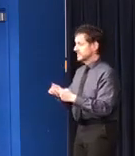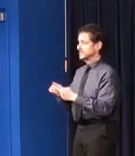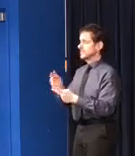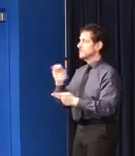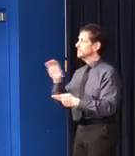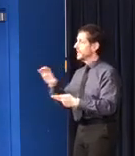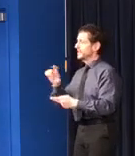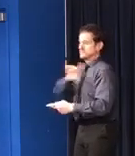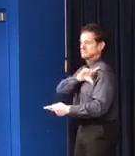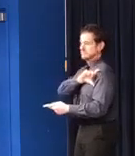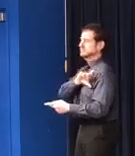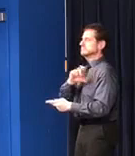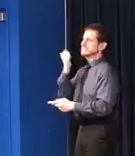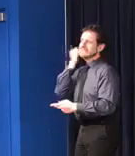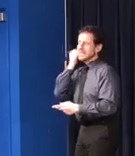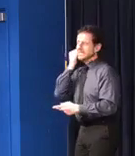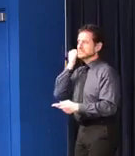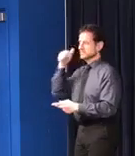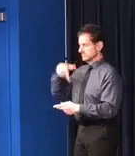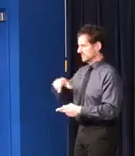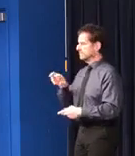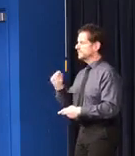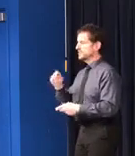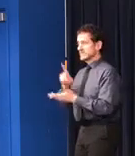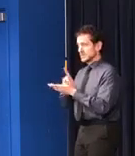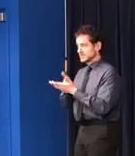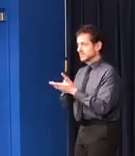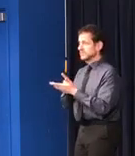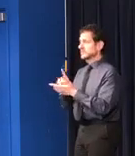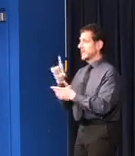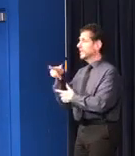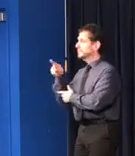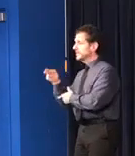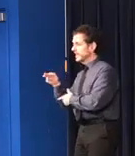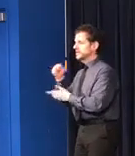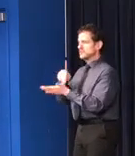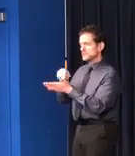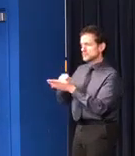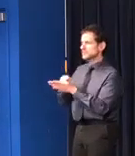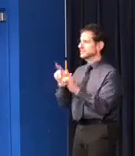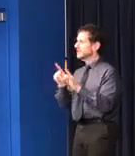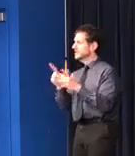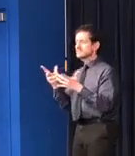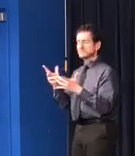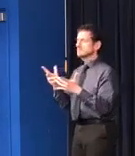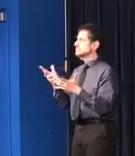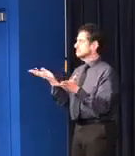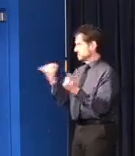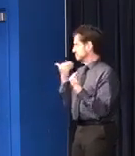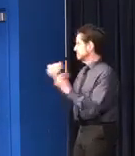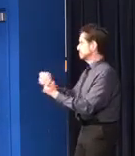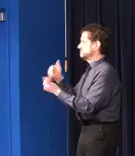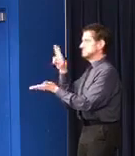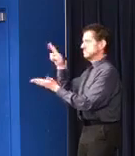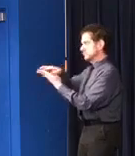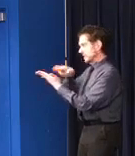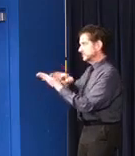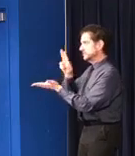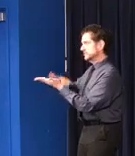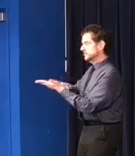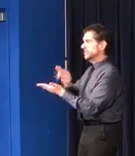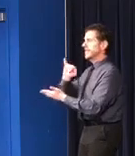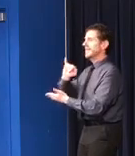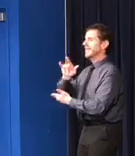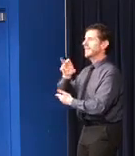dentists, podiatrists, registered and licensed practical nurses. Everyone, please register at Illinoishelps